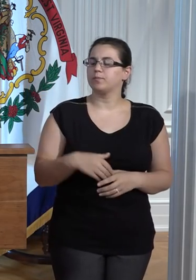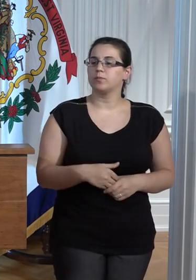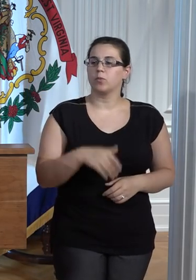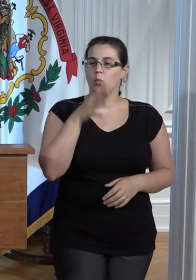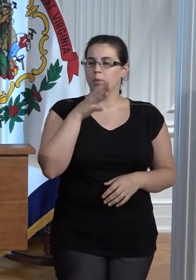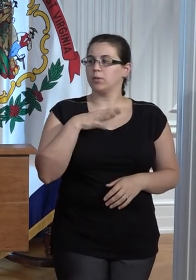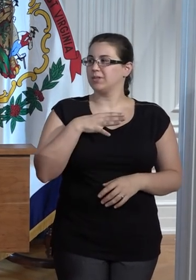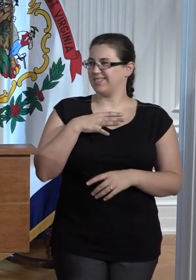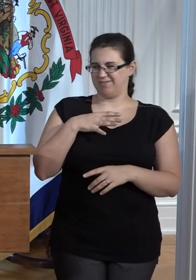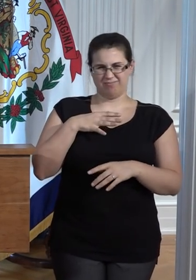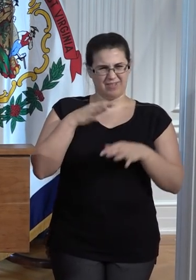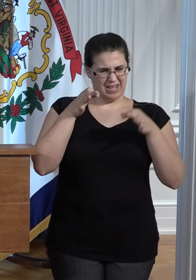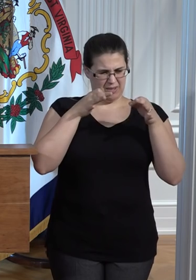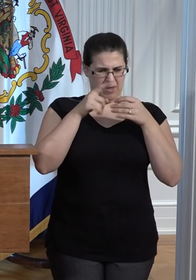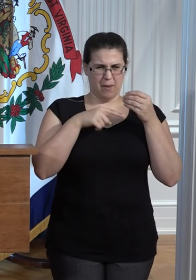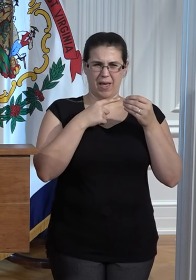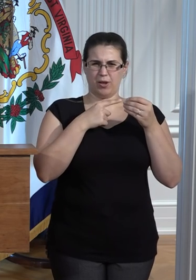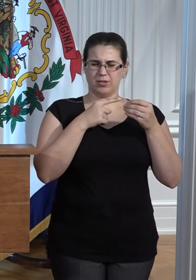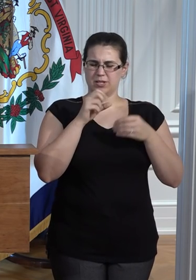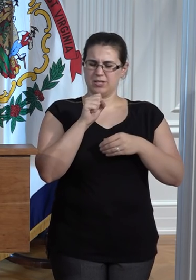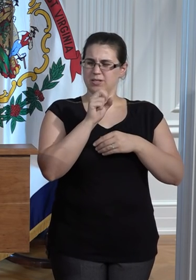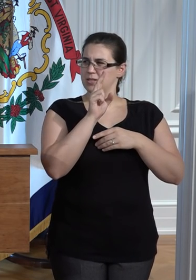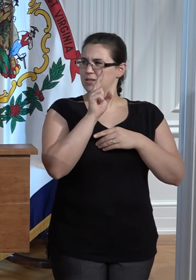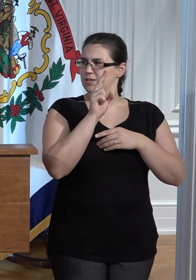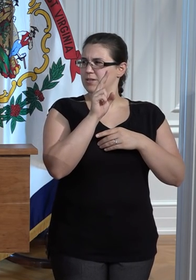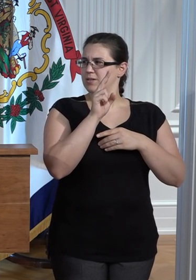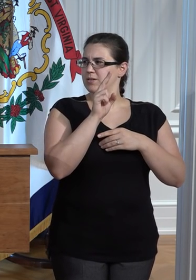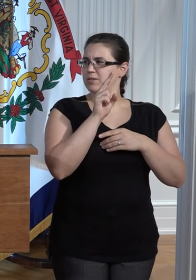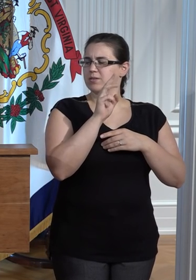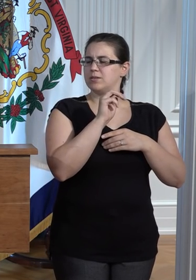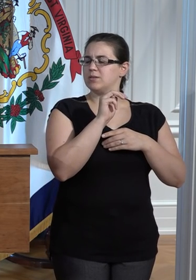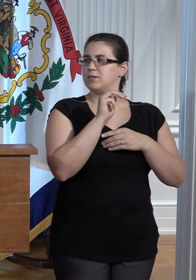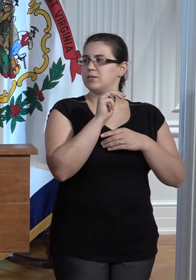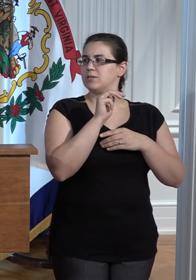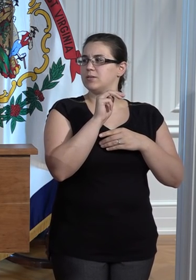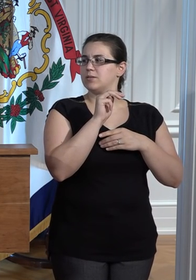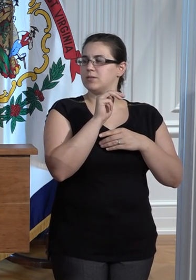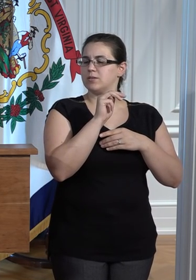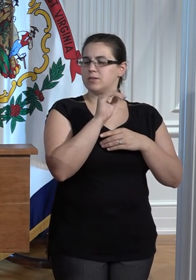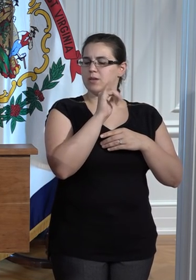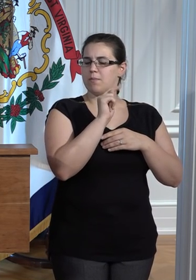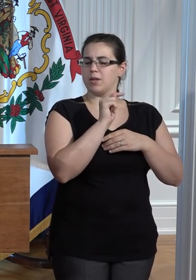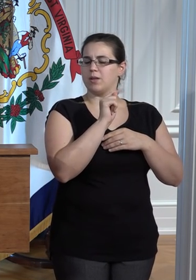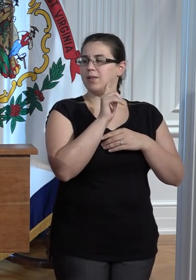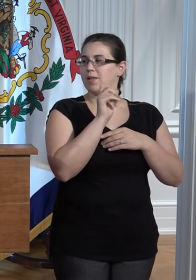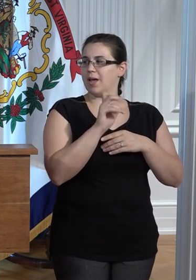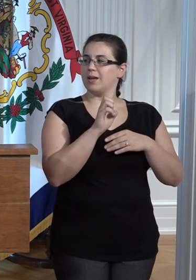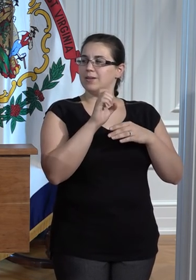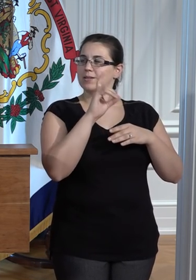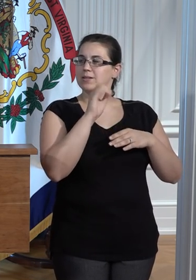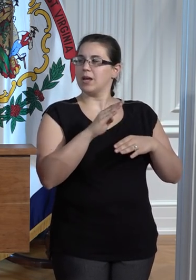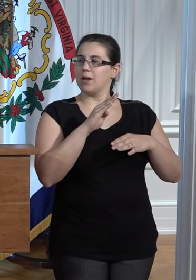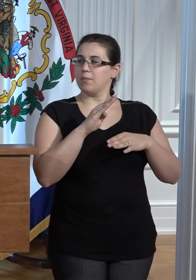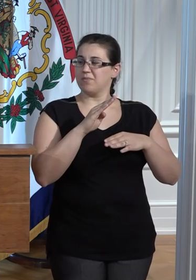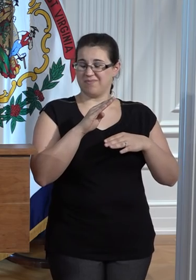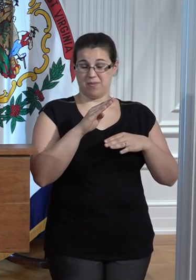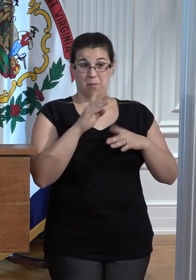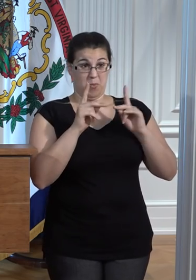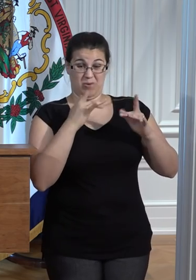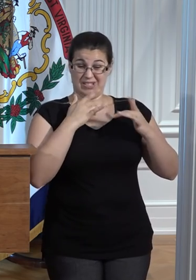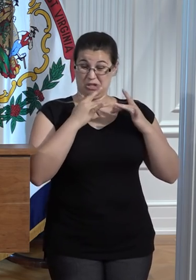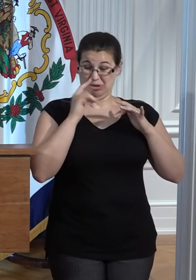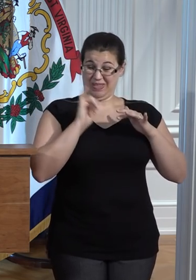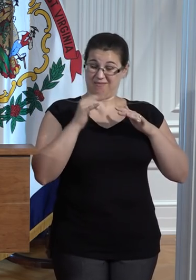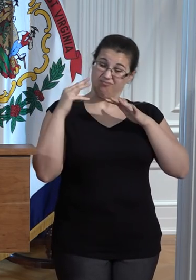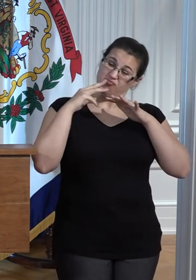Can you talk to us a little bit about the Sun at Lake Dam? I was originally yesterday. There was a talk and concern that that had overflowed and contributed to some of the notifications